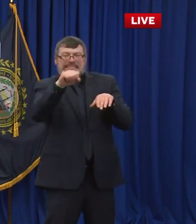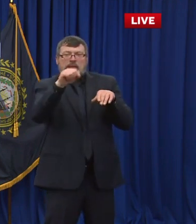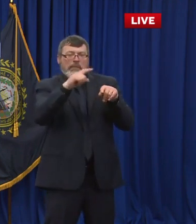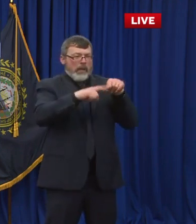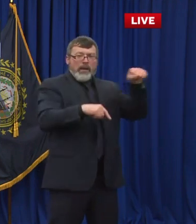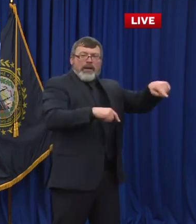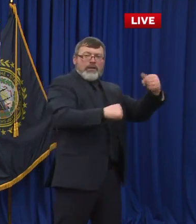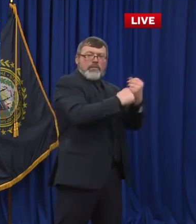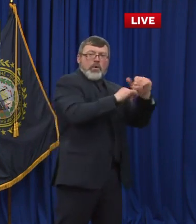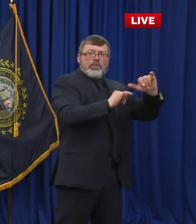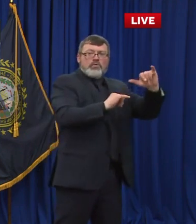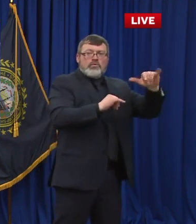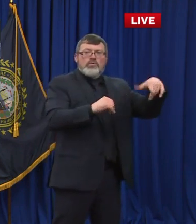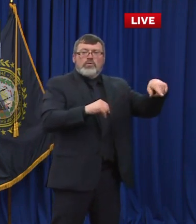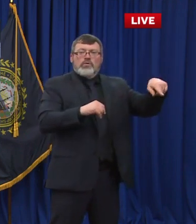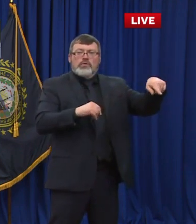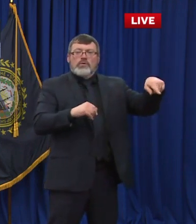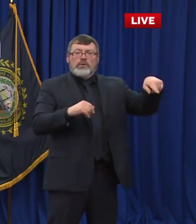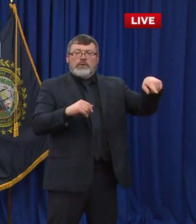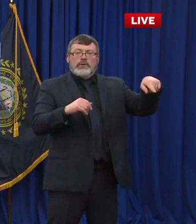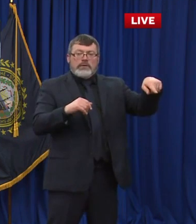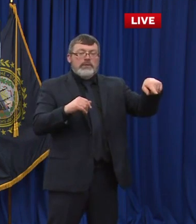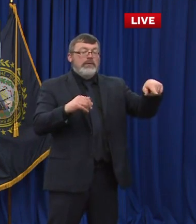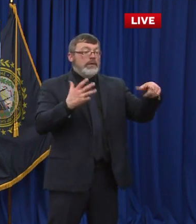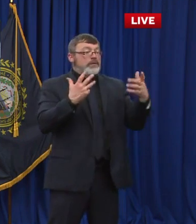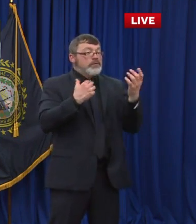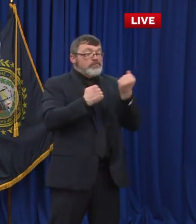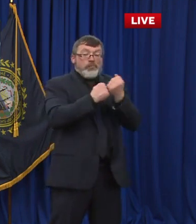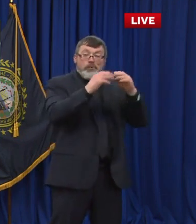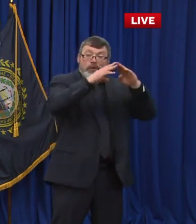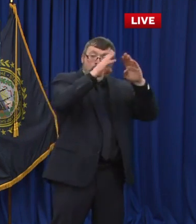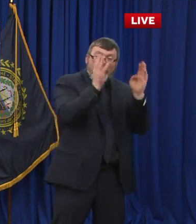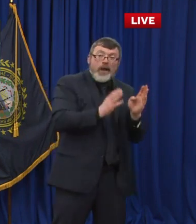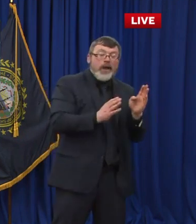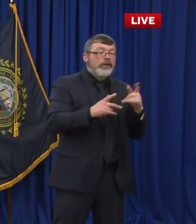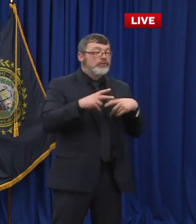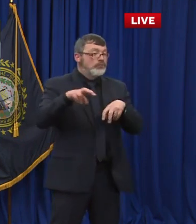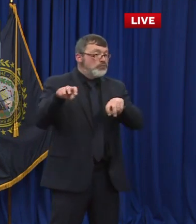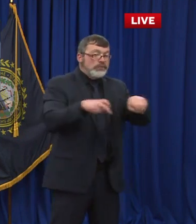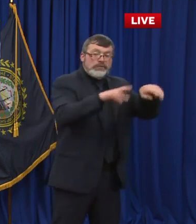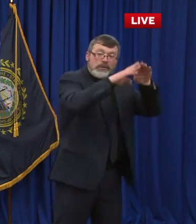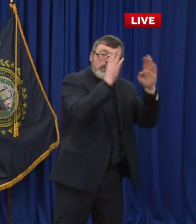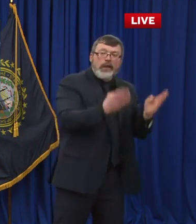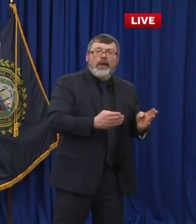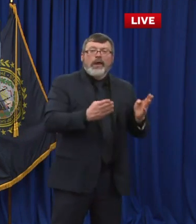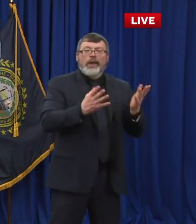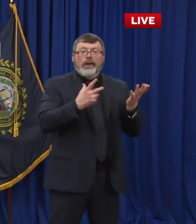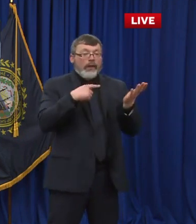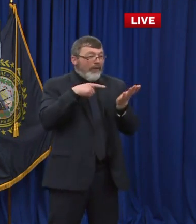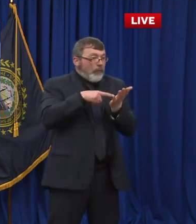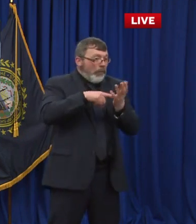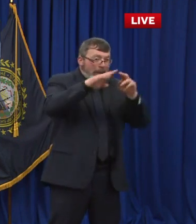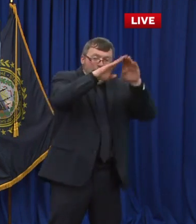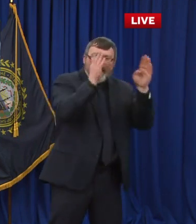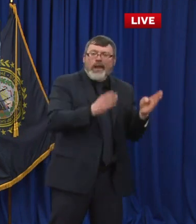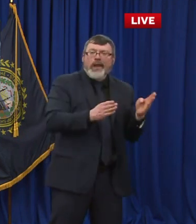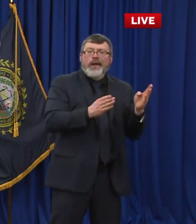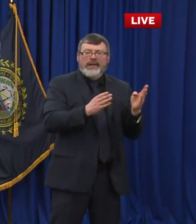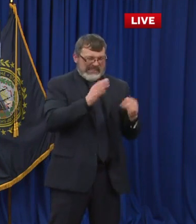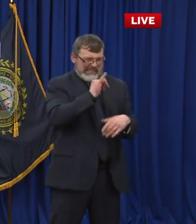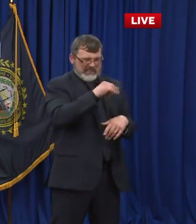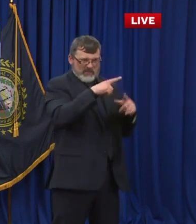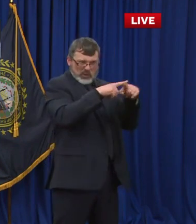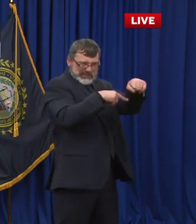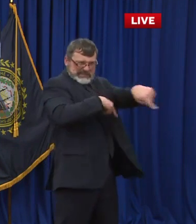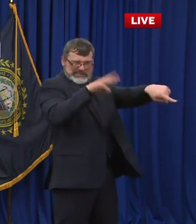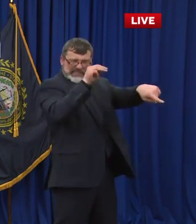Supported housing beds, transitional housing beds, affordable housing beds. Those are the types of beds we need, not necessarily in